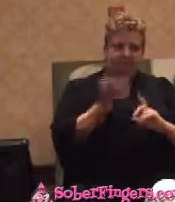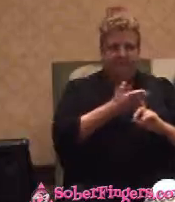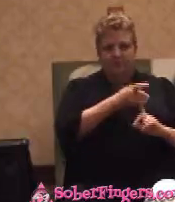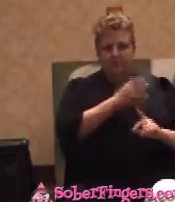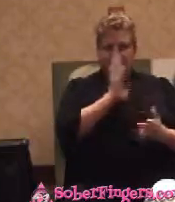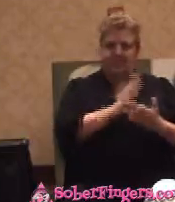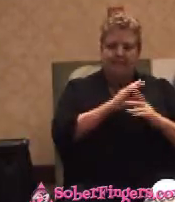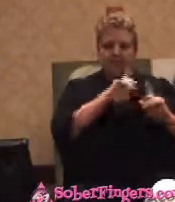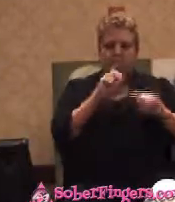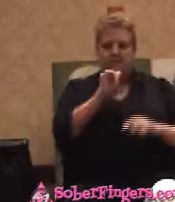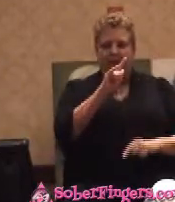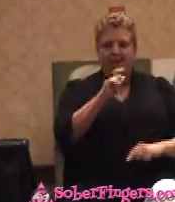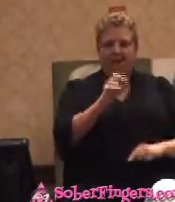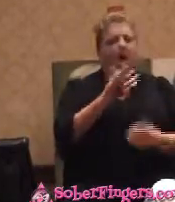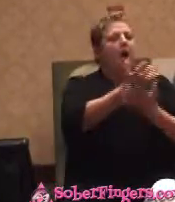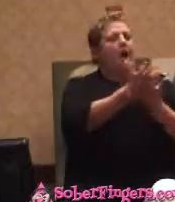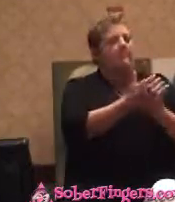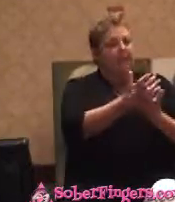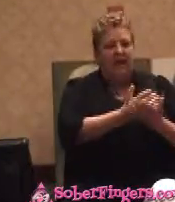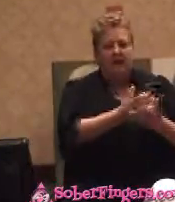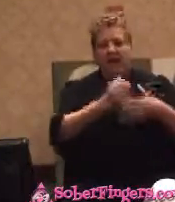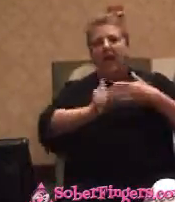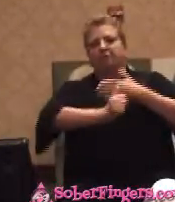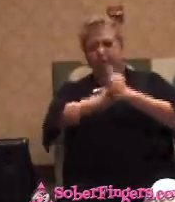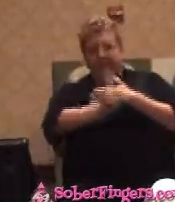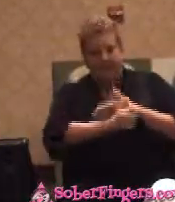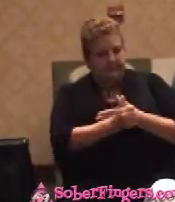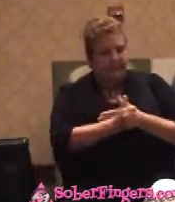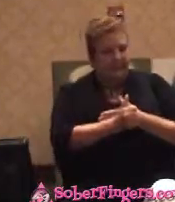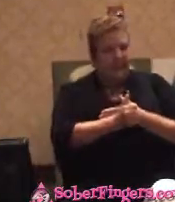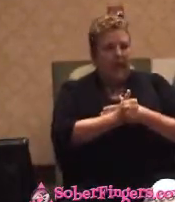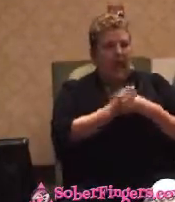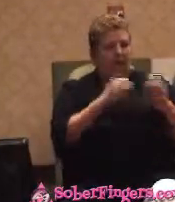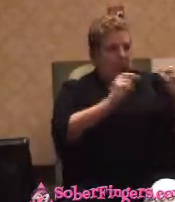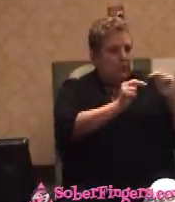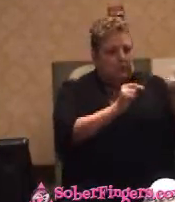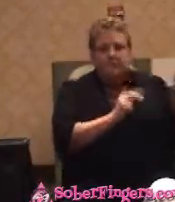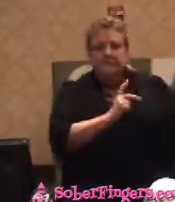another way. I begged. I threatened. I bargained. I did everything you could make.